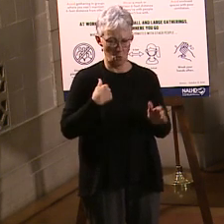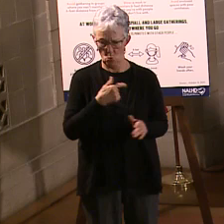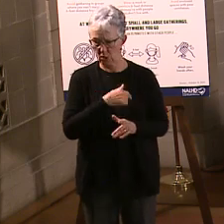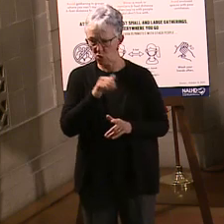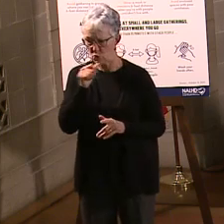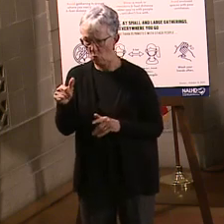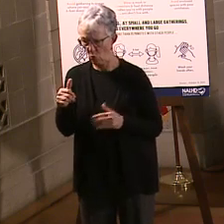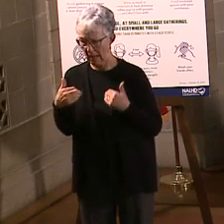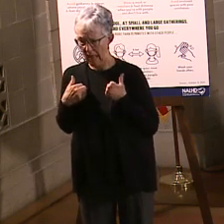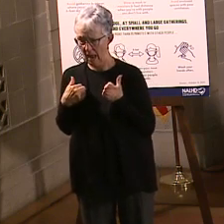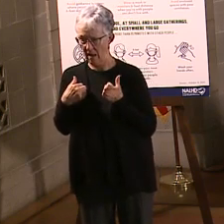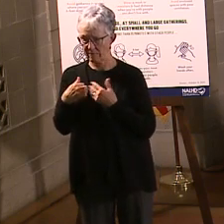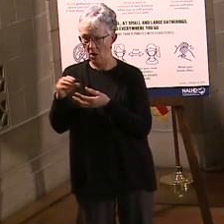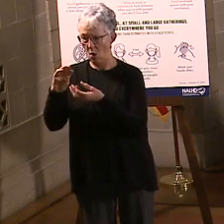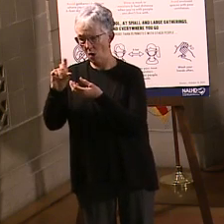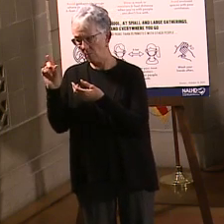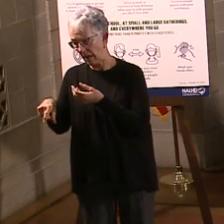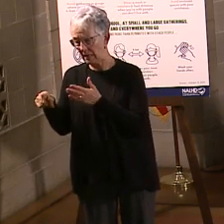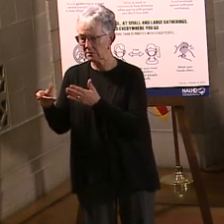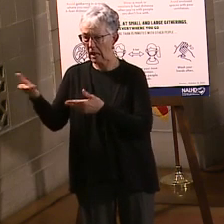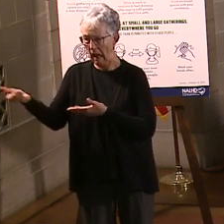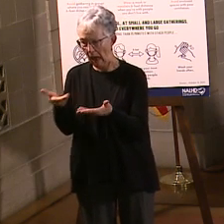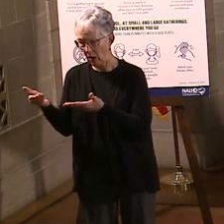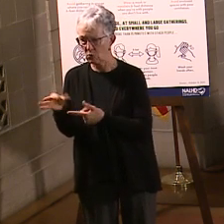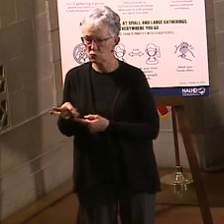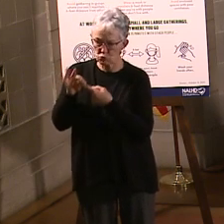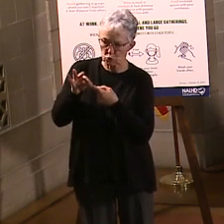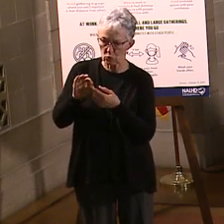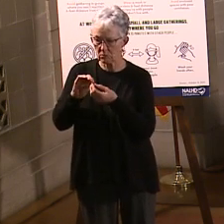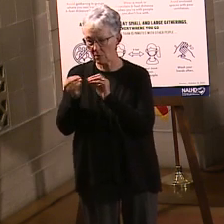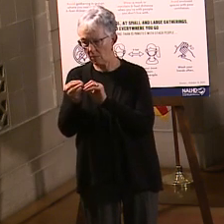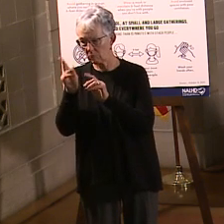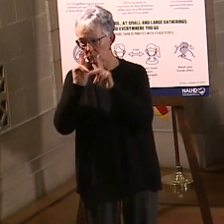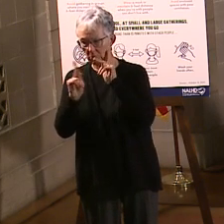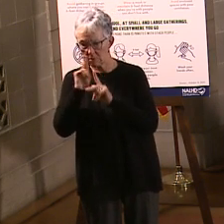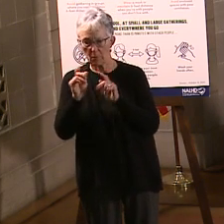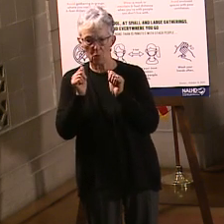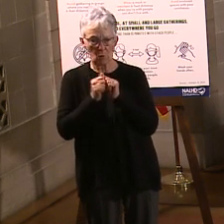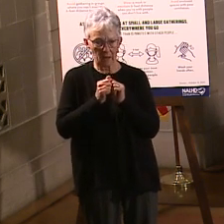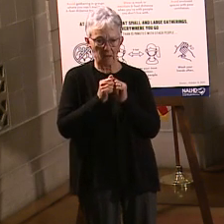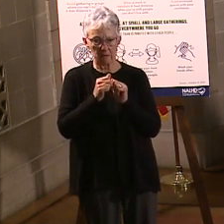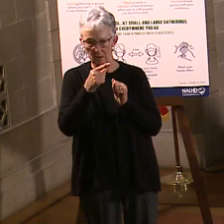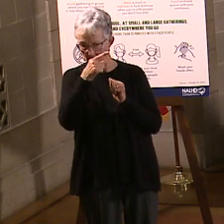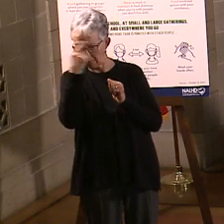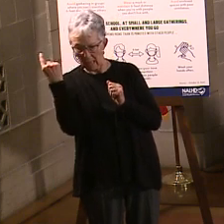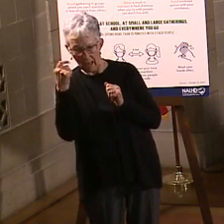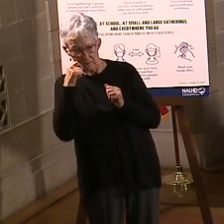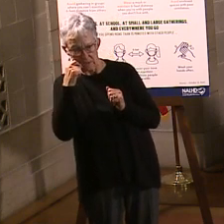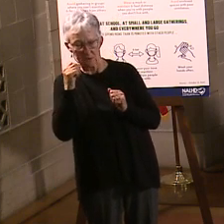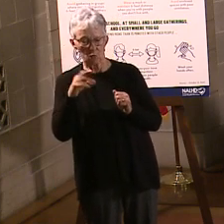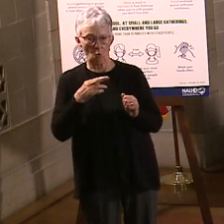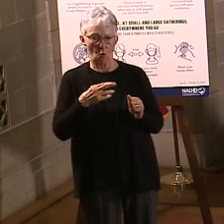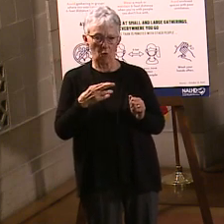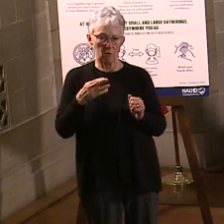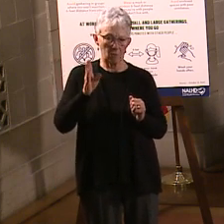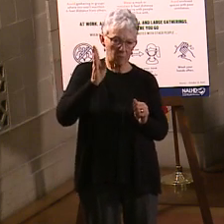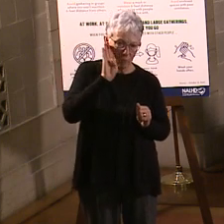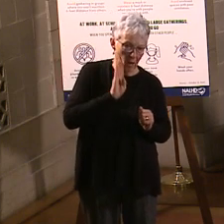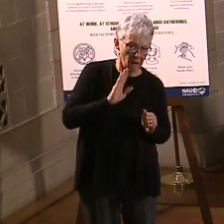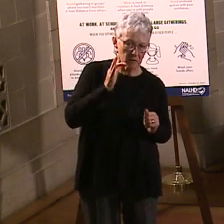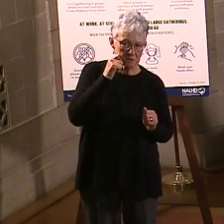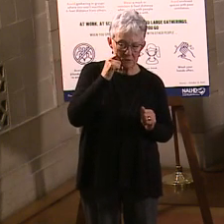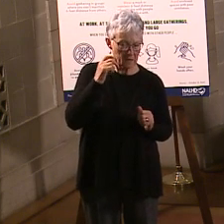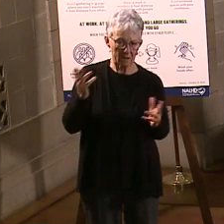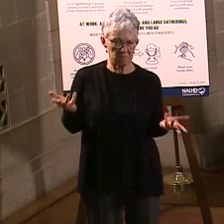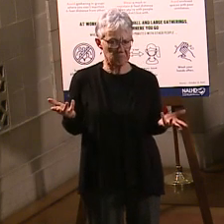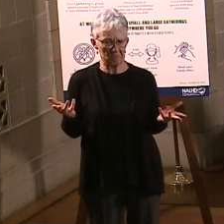We look to hire the best people. And, you know, just again, if you look at the track record the state has, we've increased minority hiring by 40% 50% during